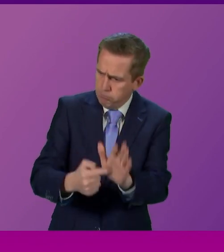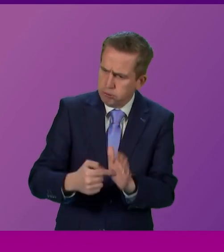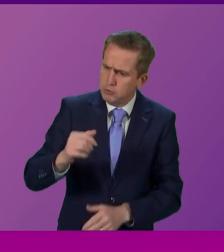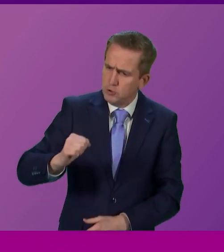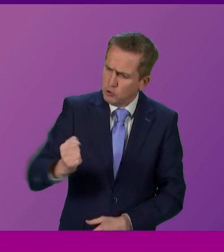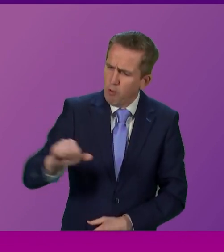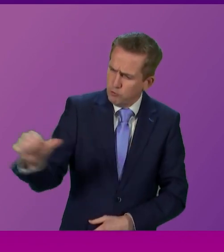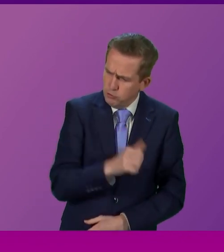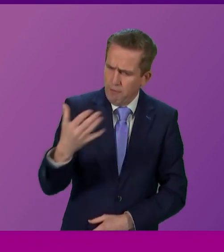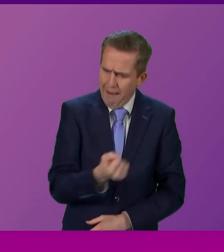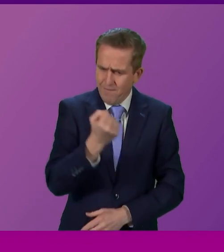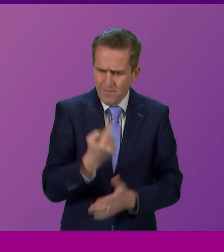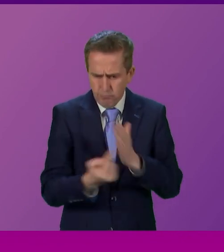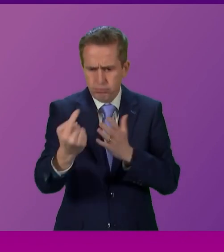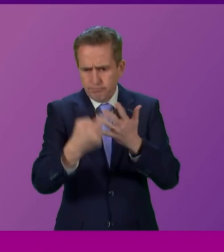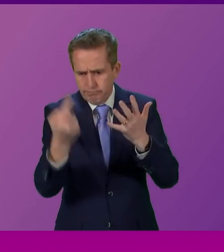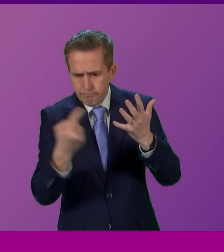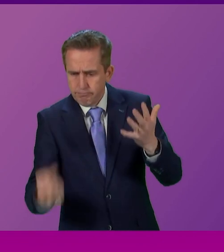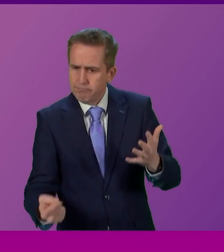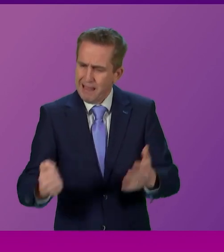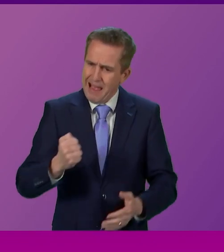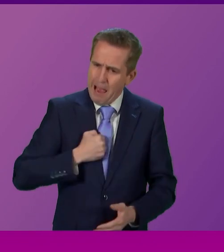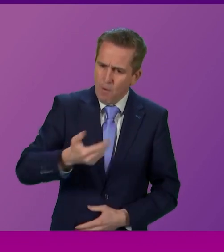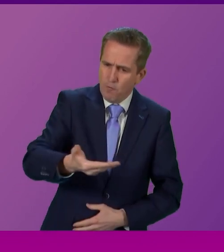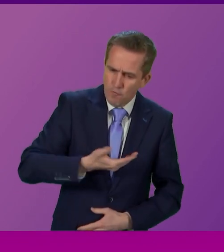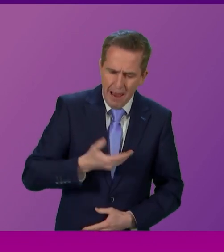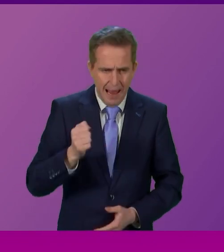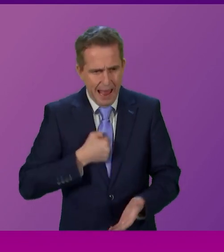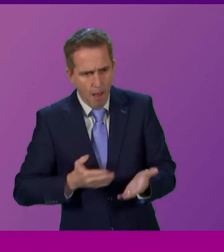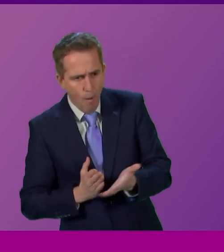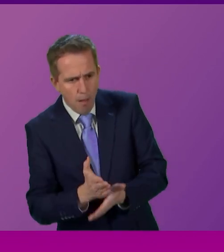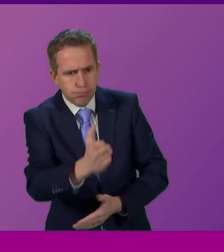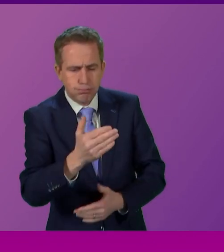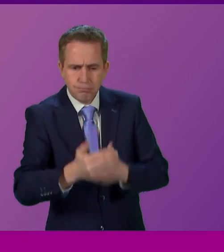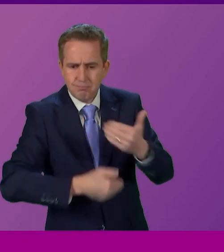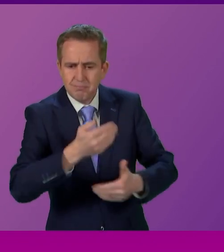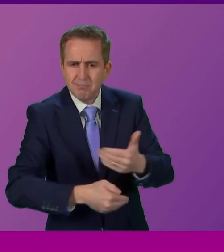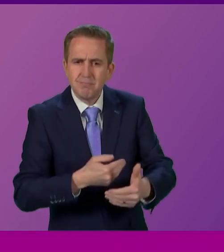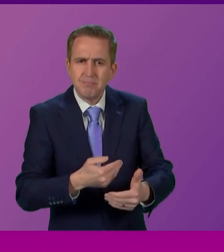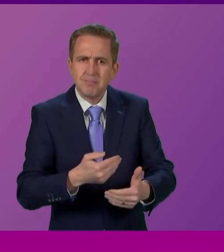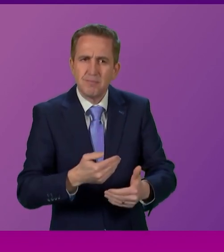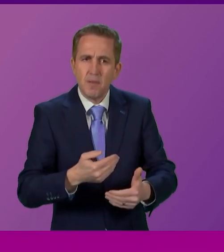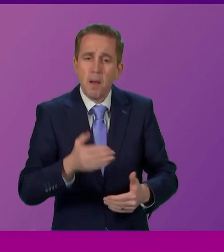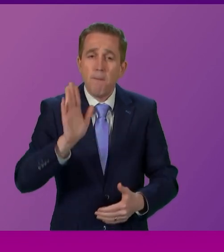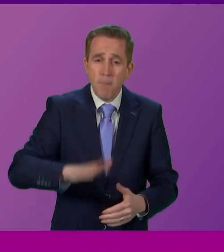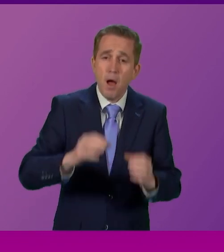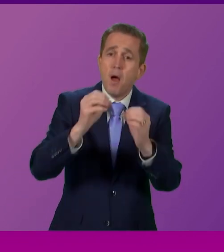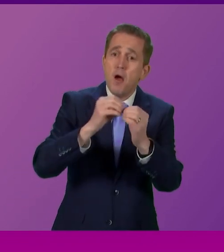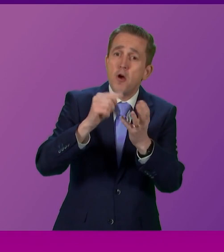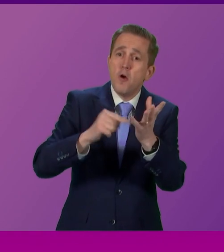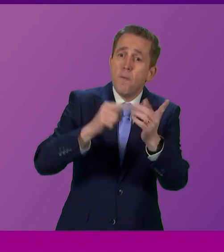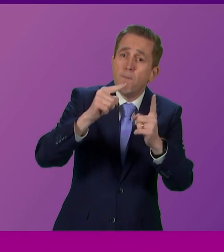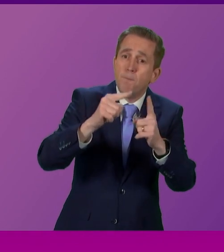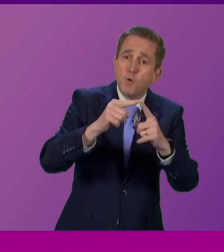Scotland wants. They have spoken of mandates and their mandate. And yet I could paper the walls of Butte House and St